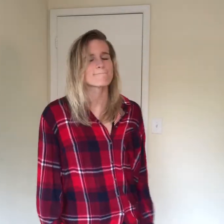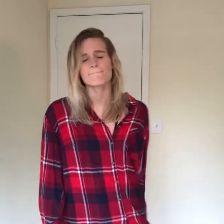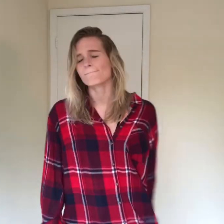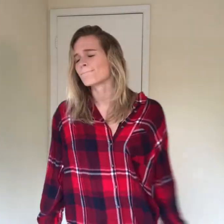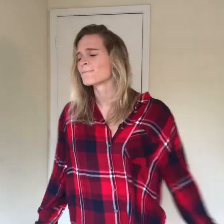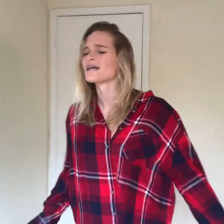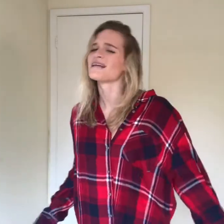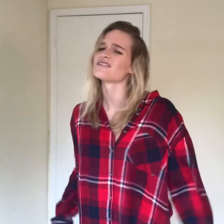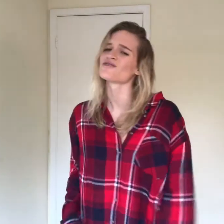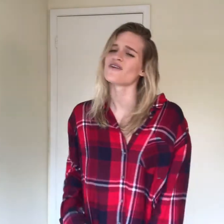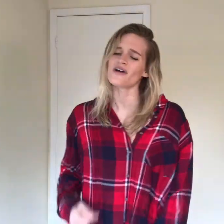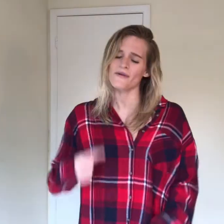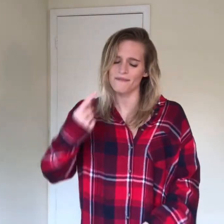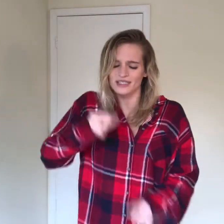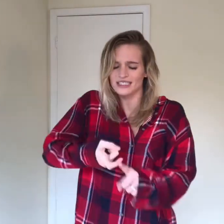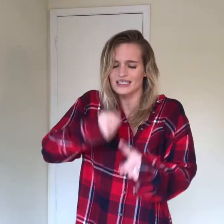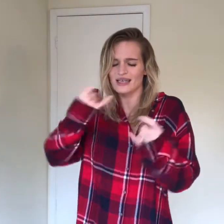And from this day